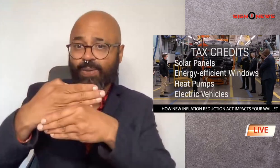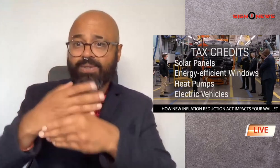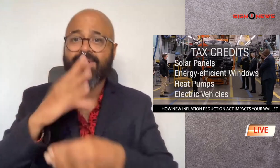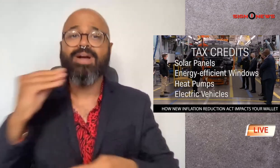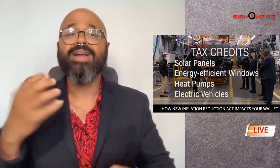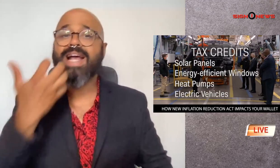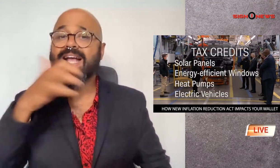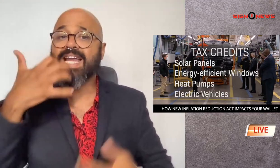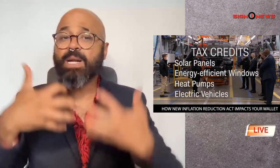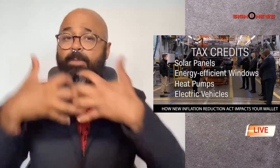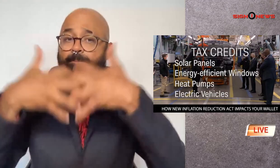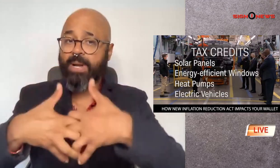pumps